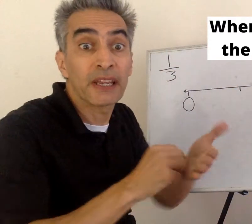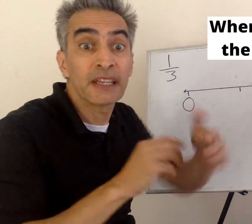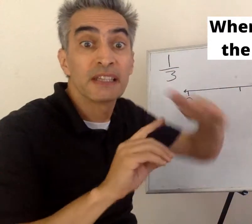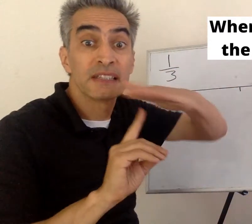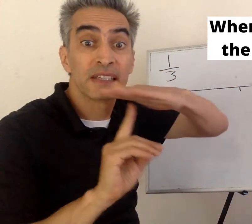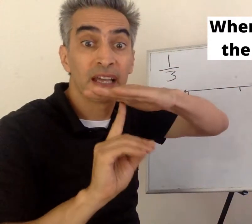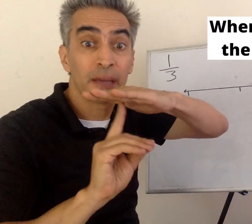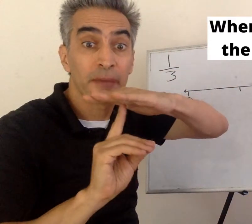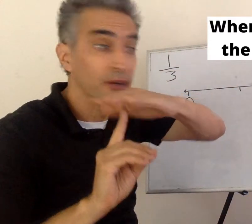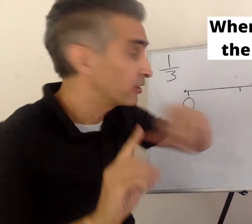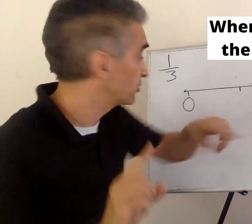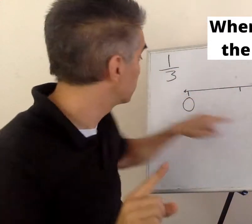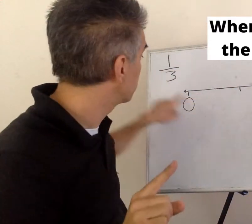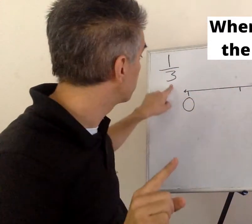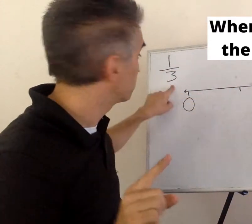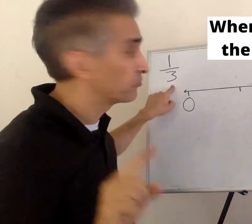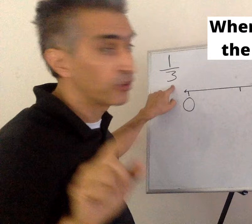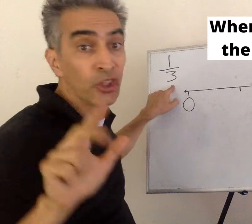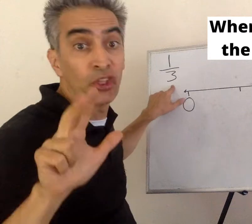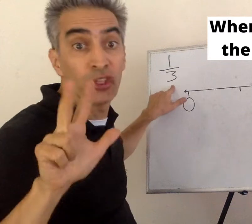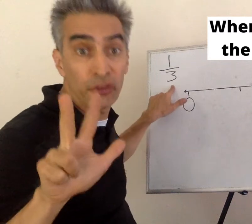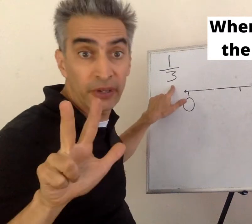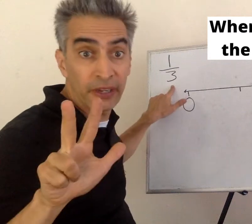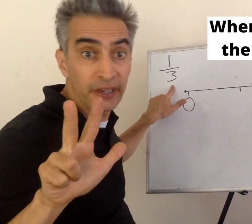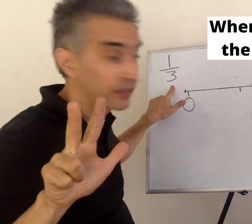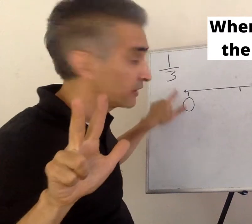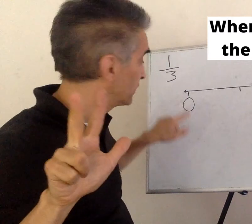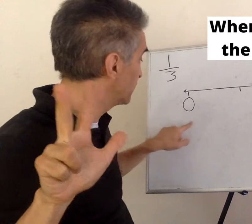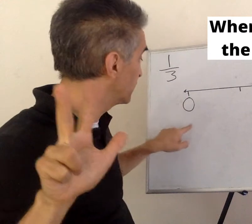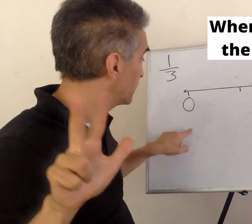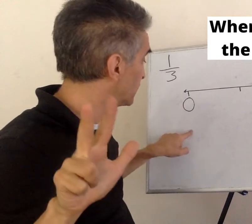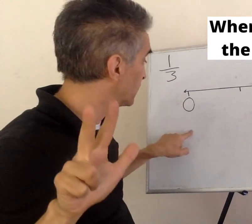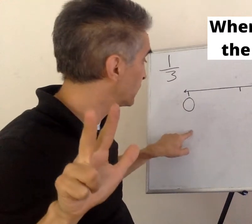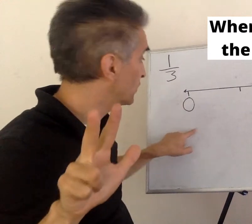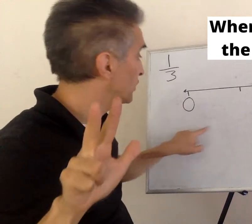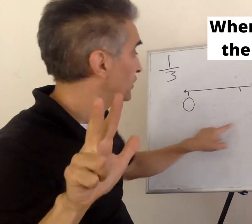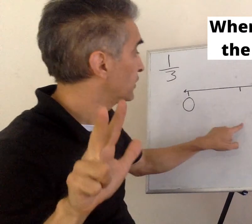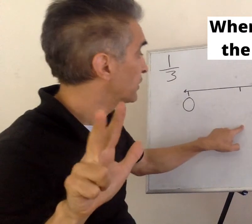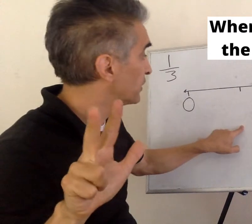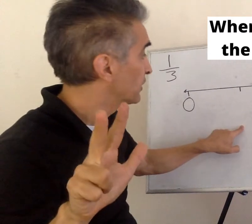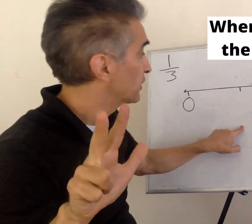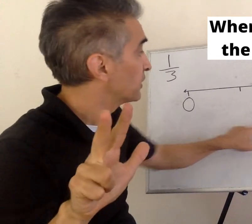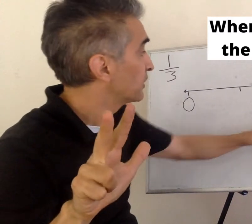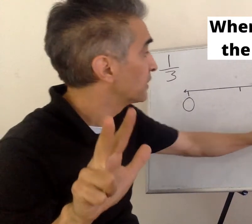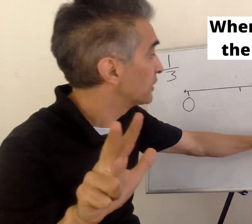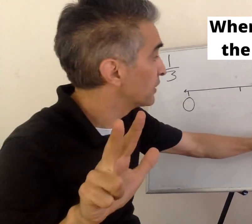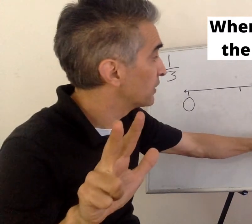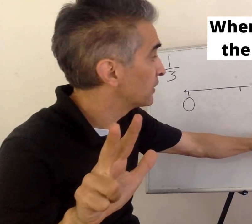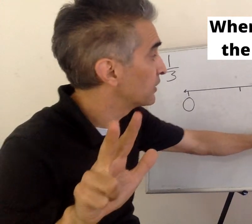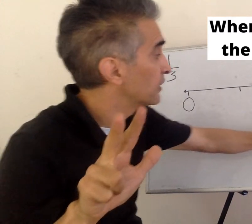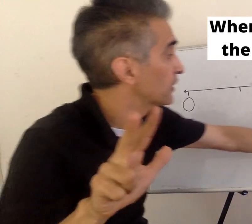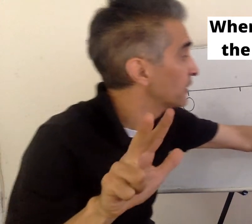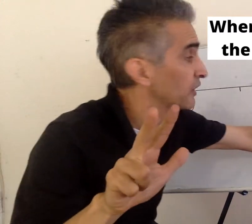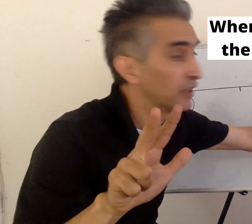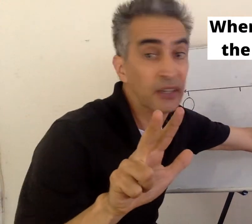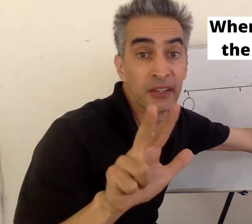Now write the denominator three here, here, here, here, and here.